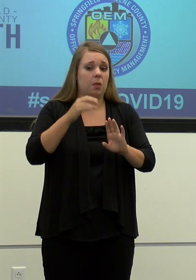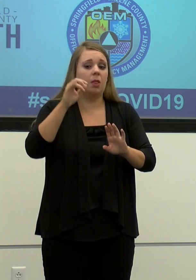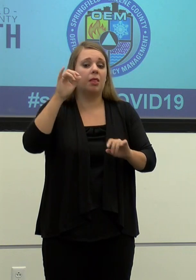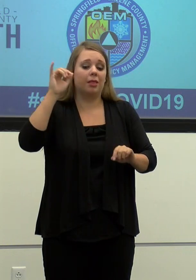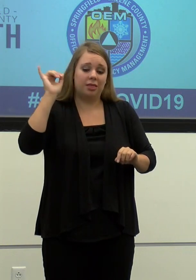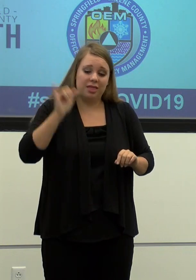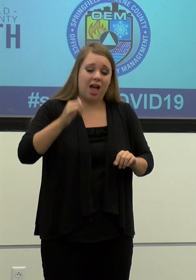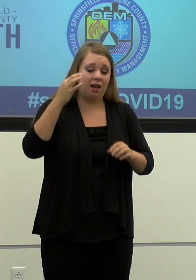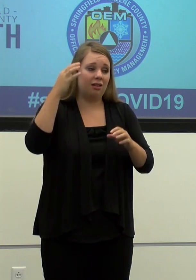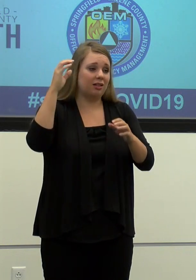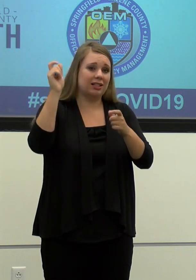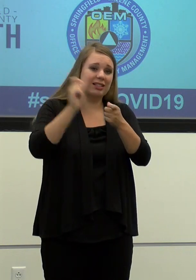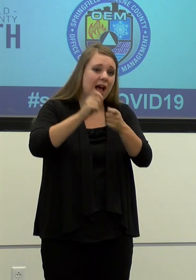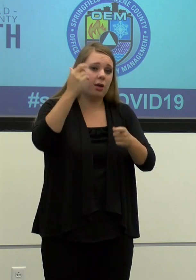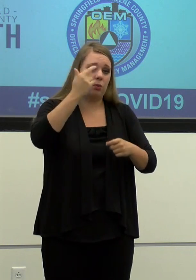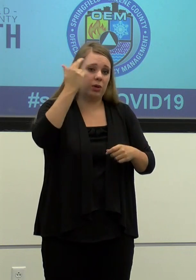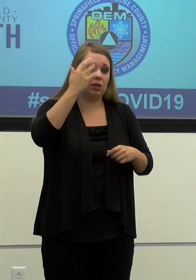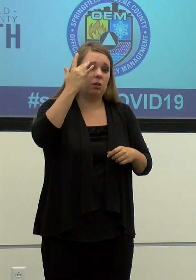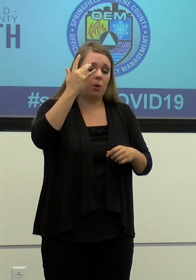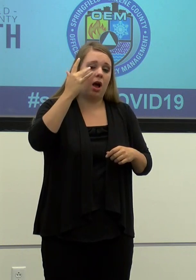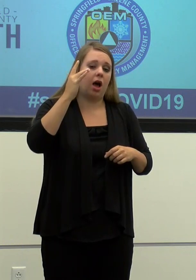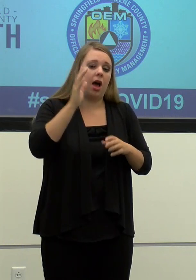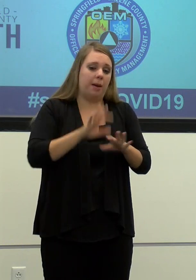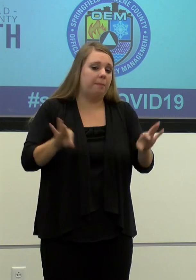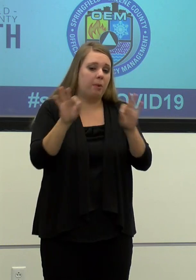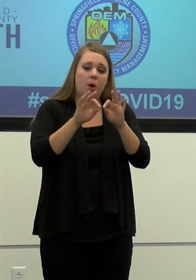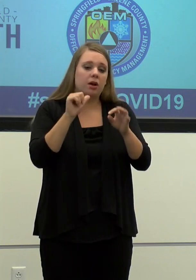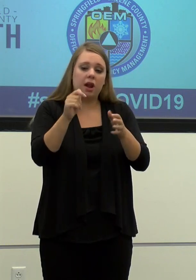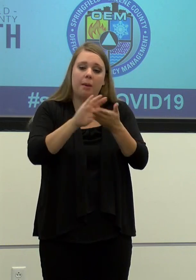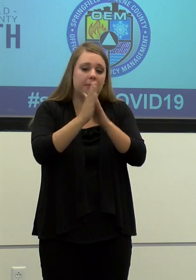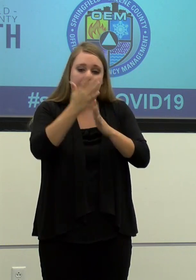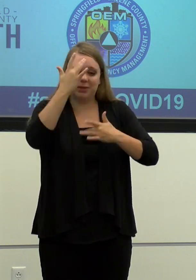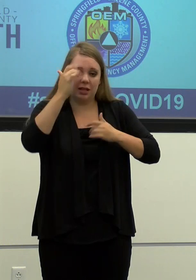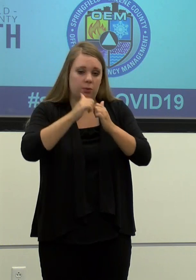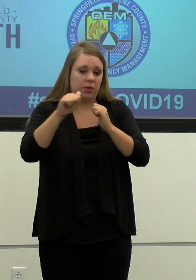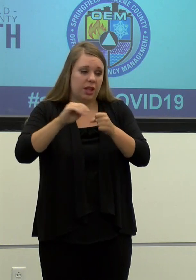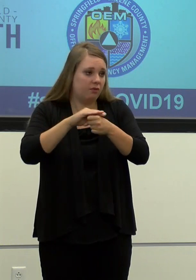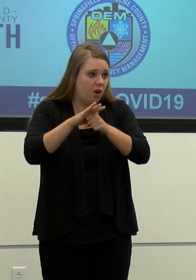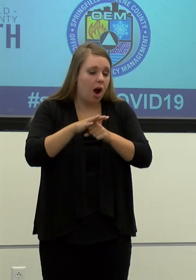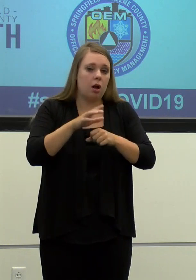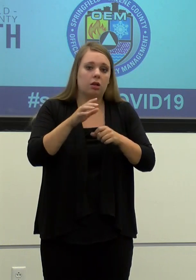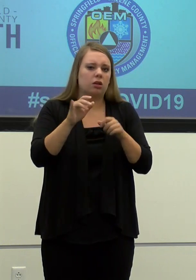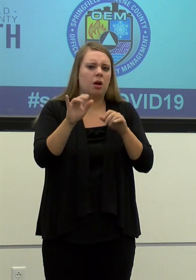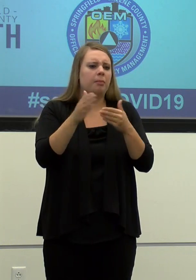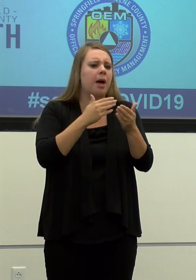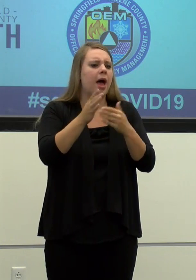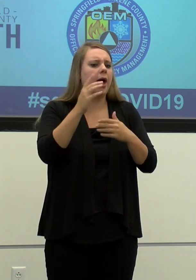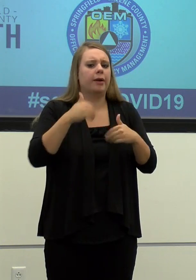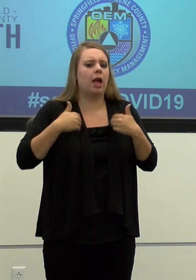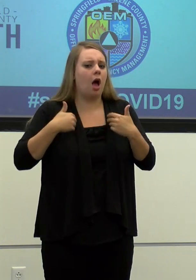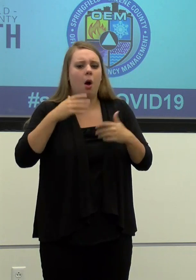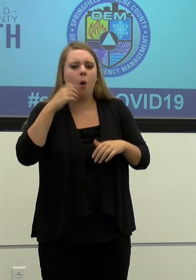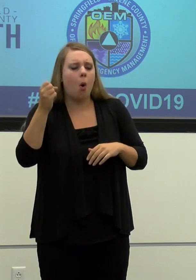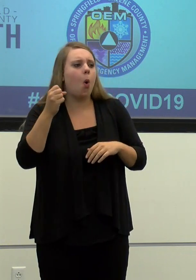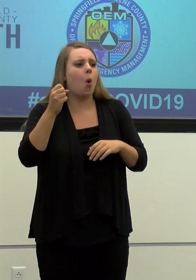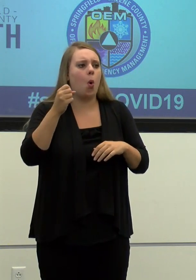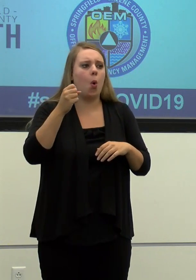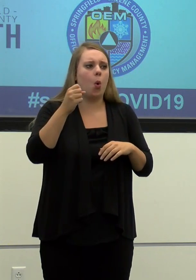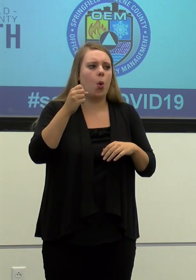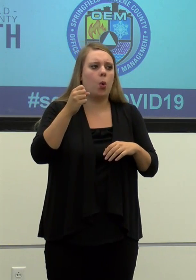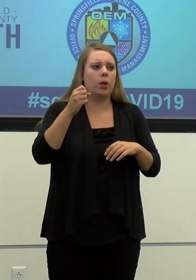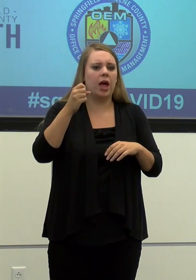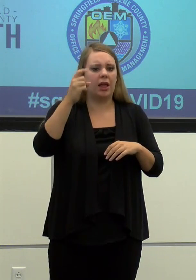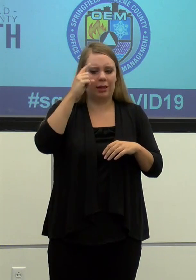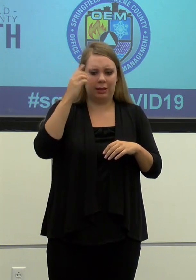even for our young folks to not become infected with this virus. I think maybe we as public health professionals did ourselves,